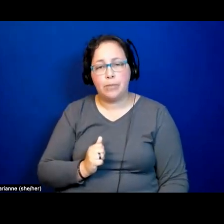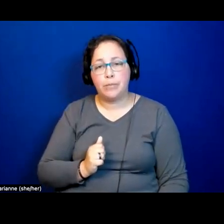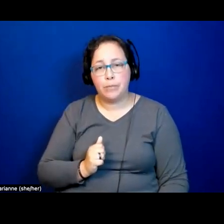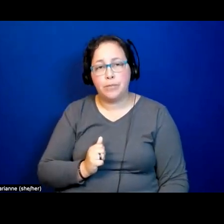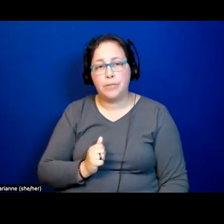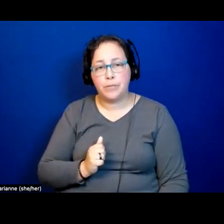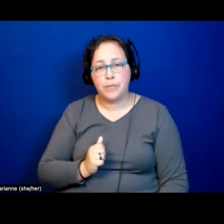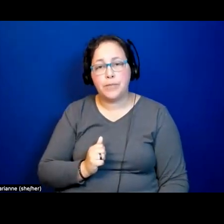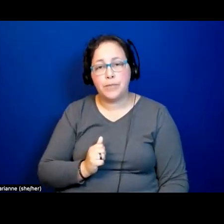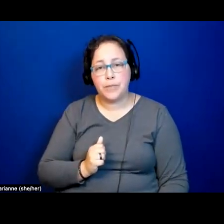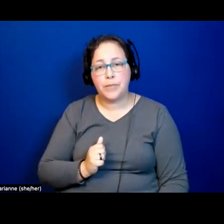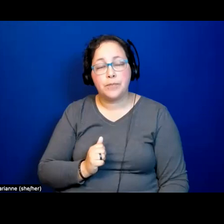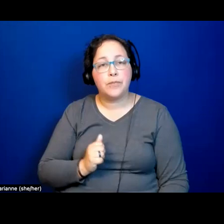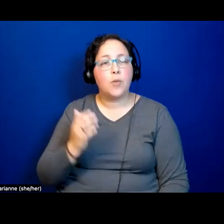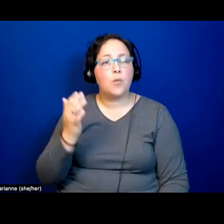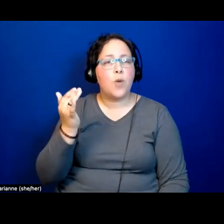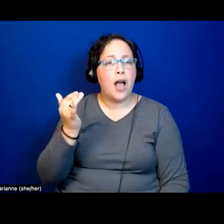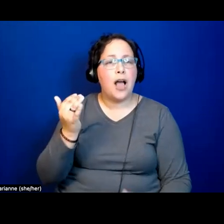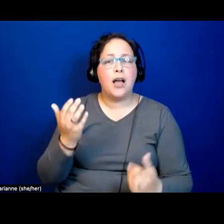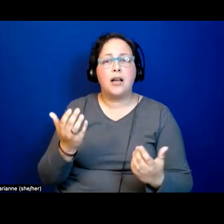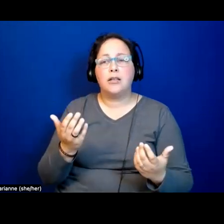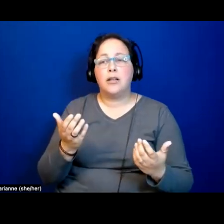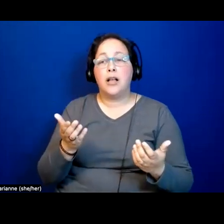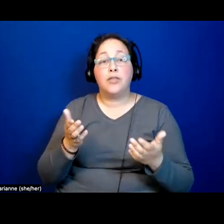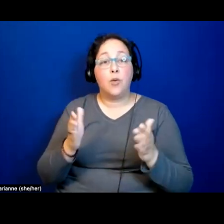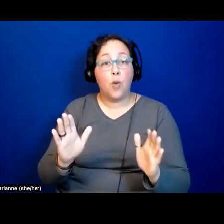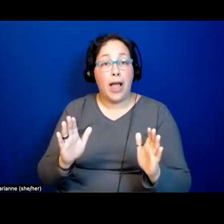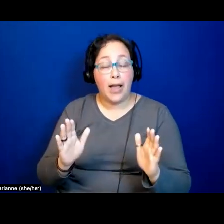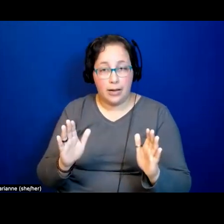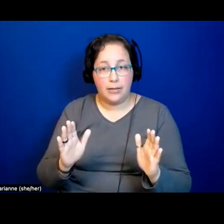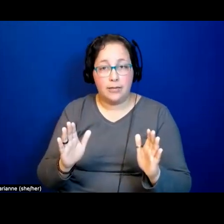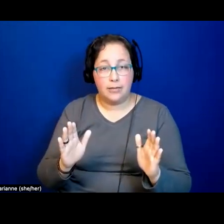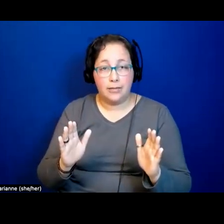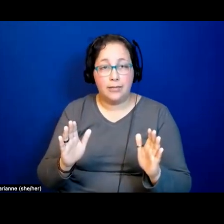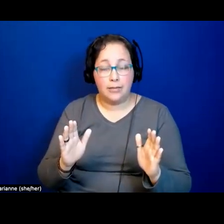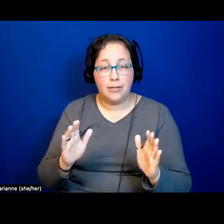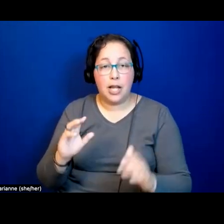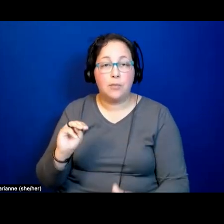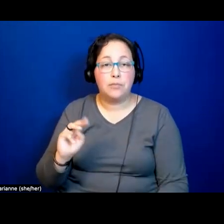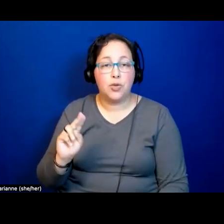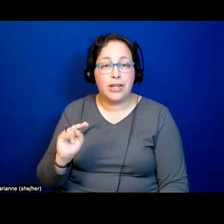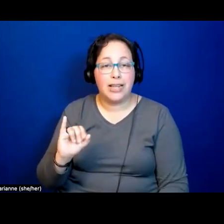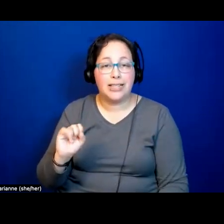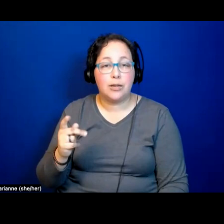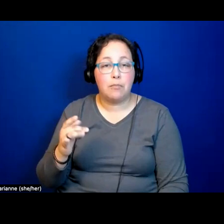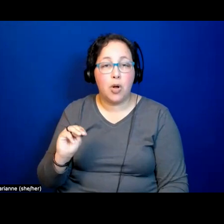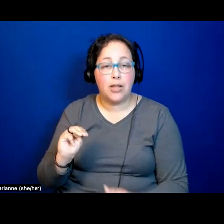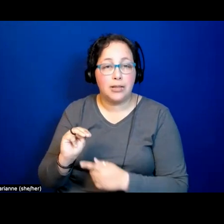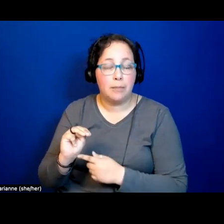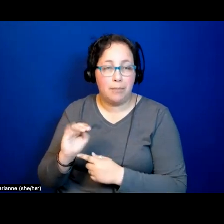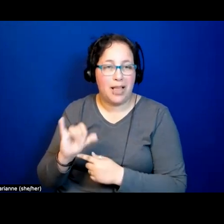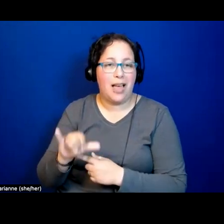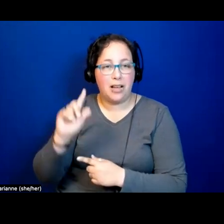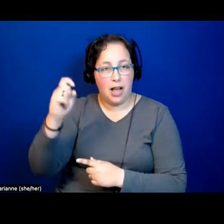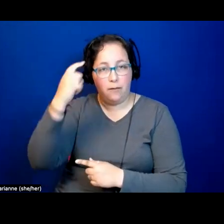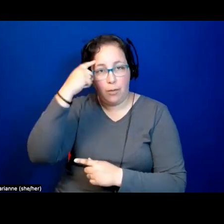the, the, the vernacular, the kinds of tools of municipal governance still understands